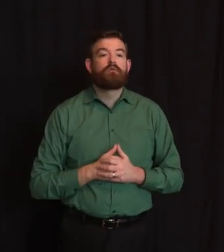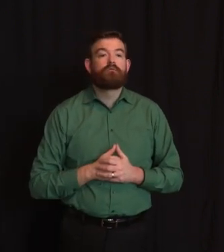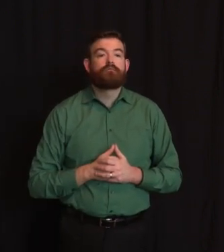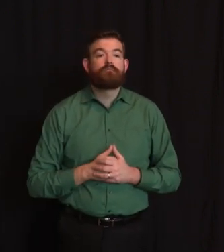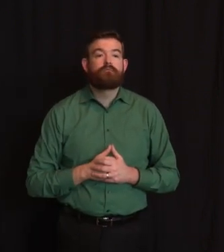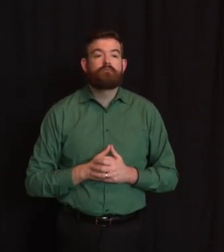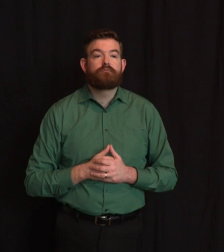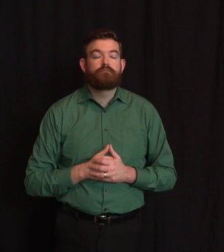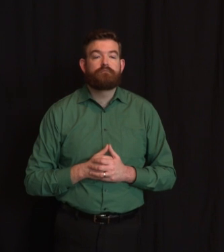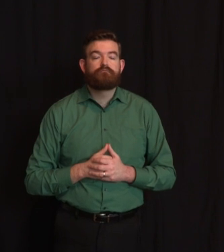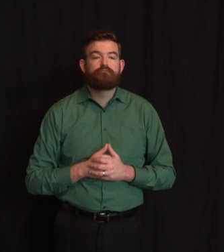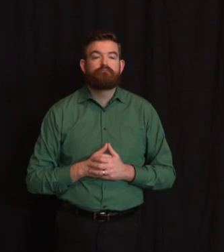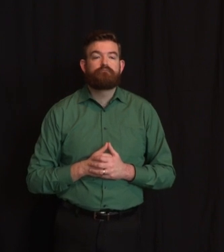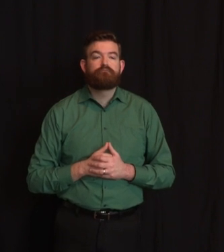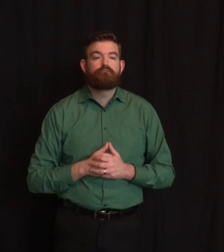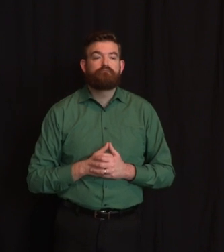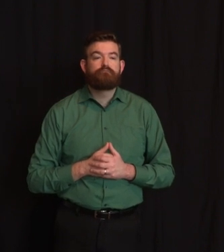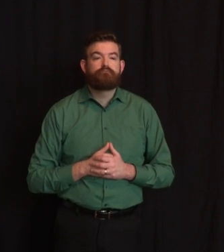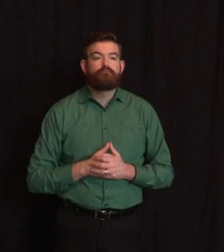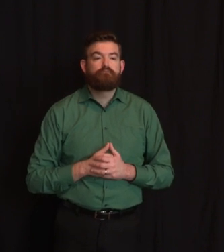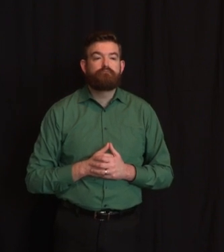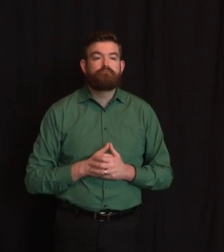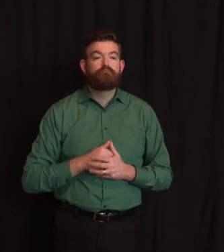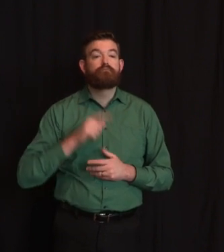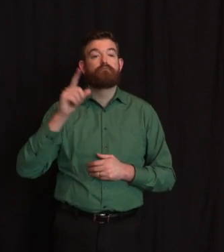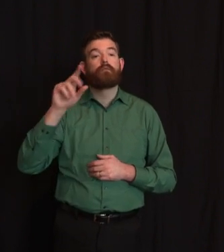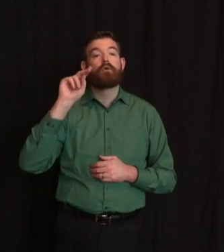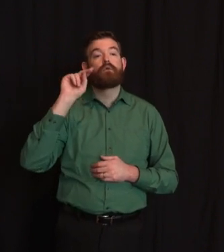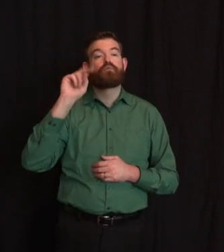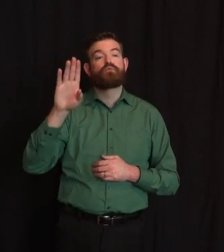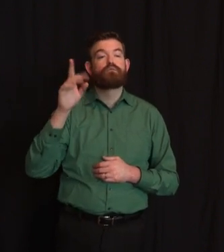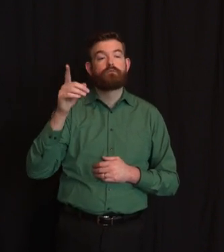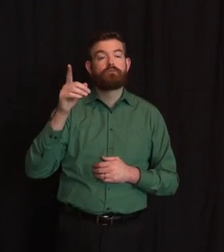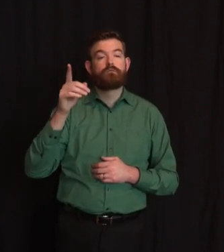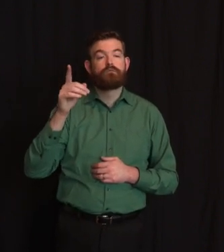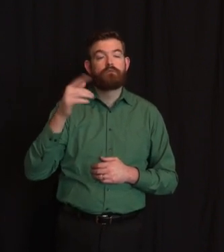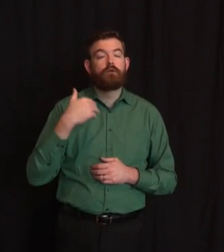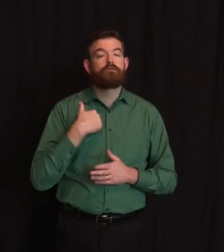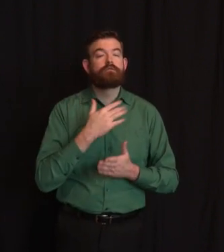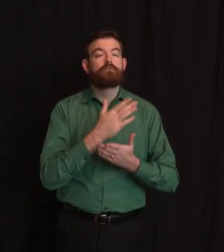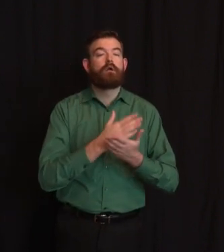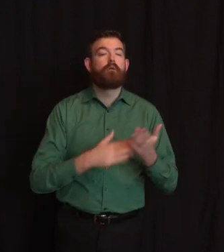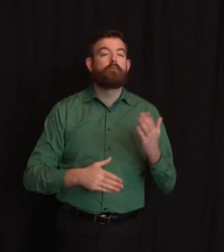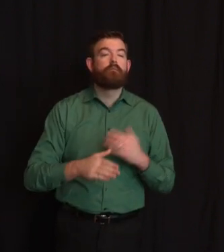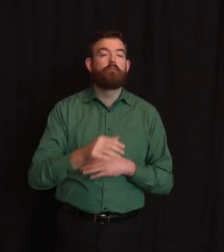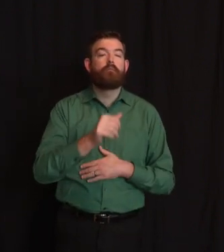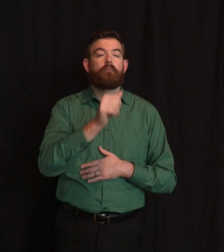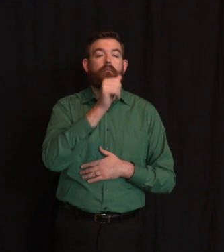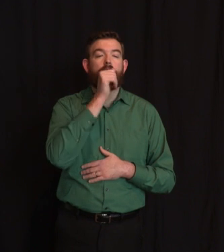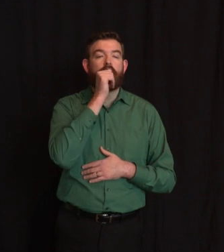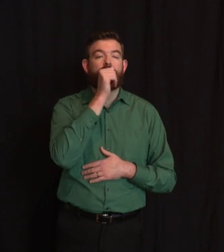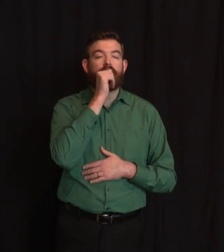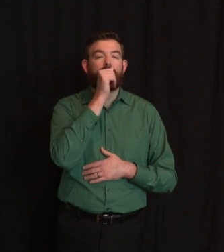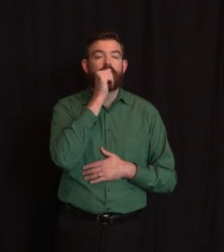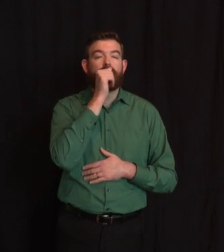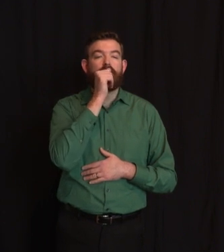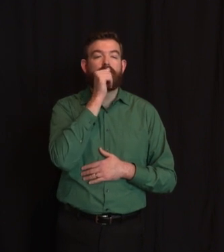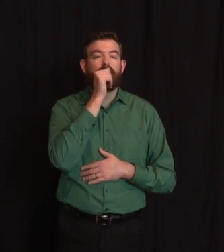item 2G as a loophole, which says that any construction